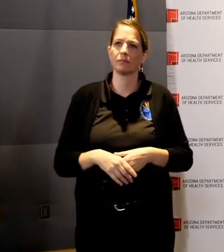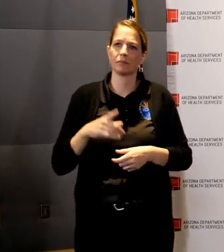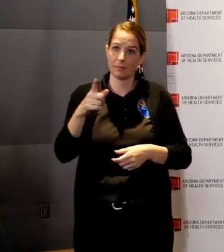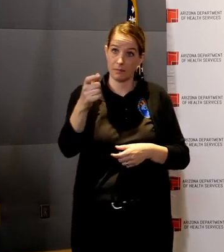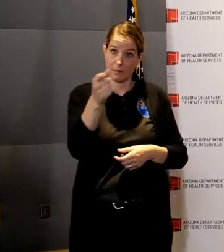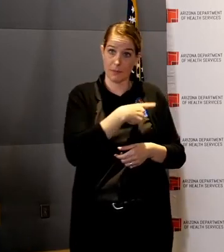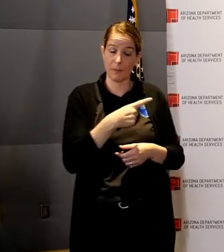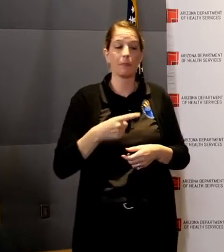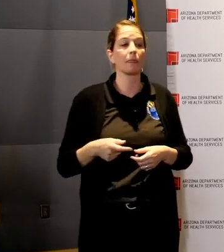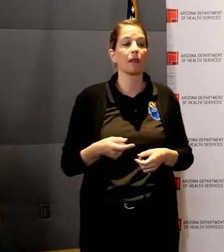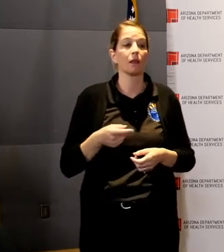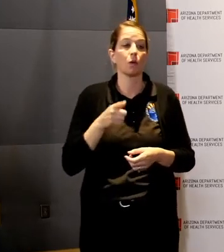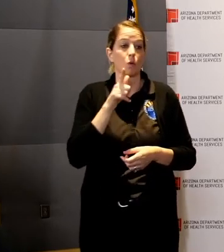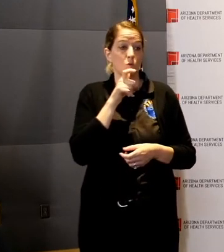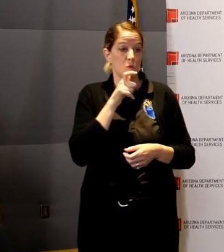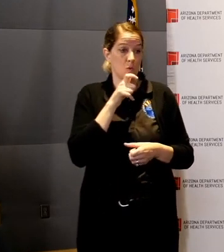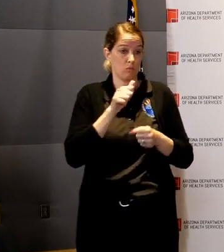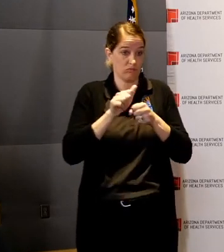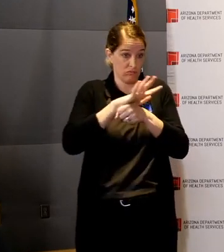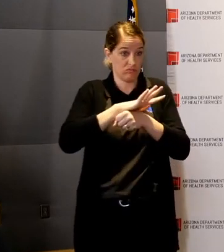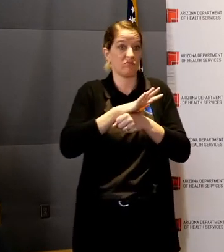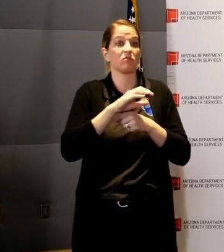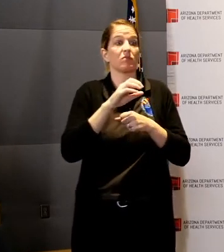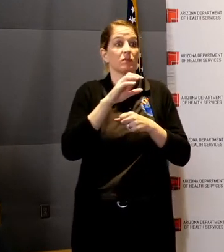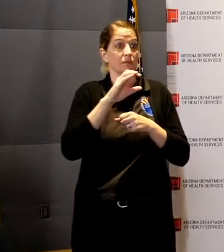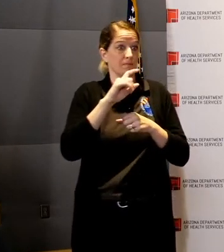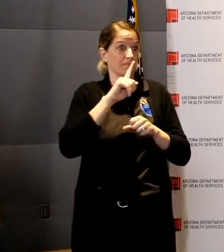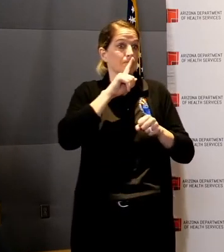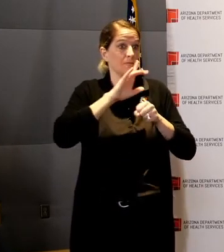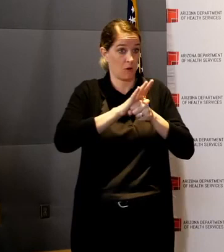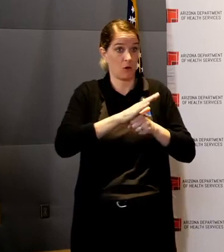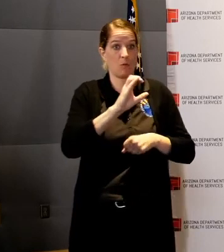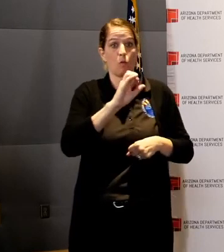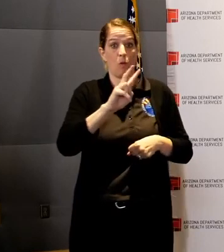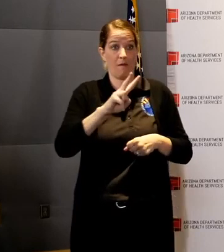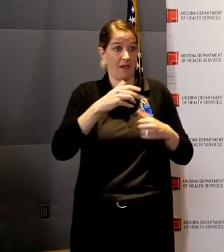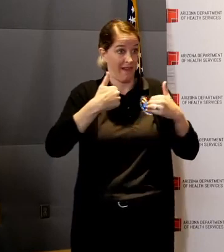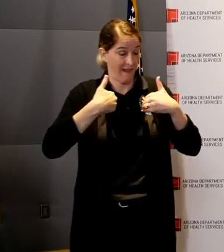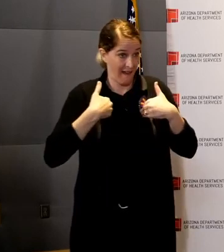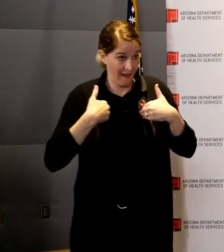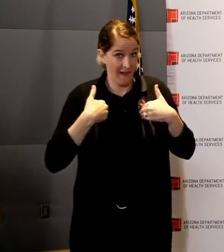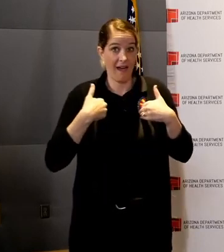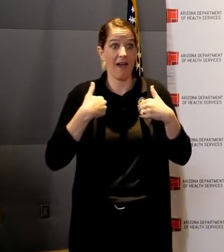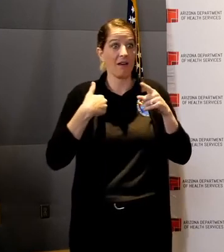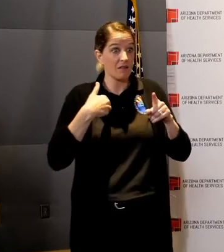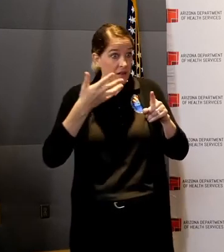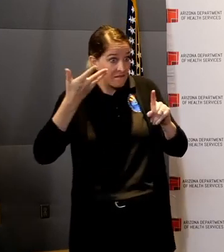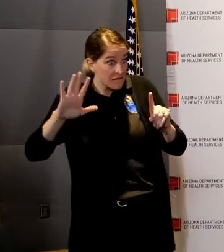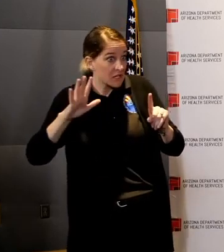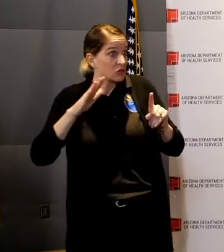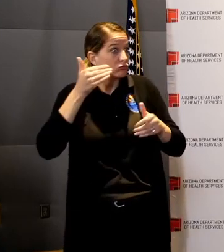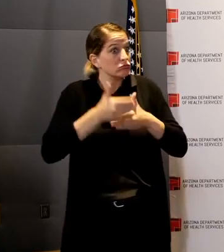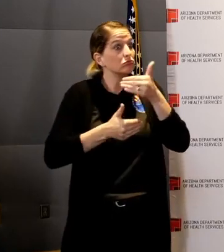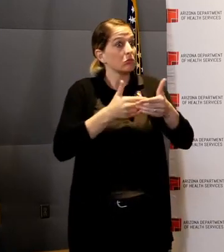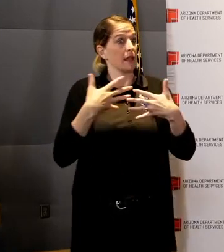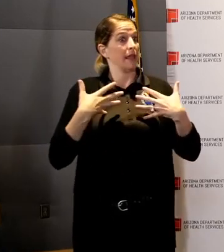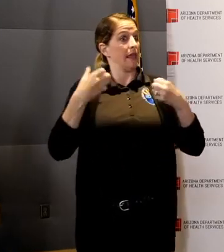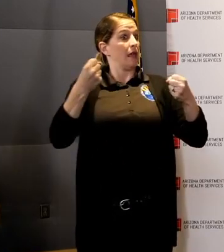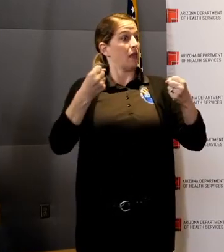positive, is there a number of the ones that have recovered? And is there enough test kits to test everybody?